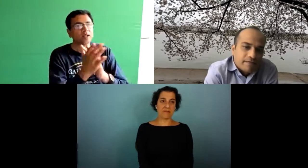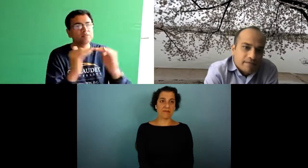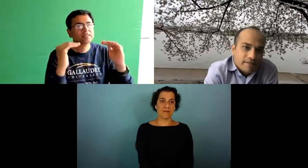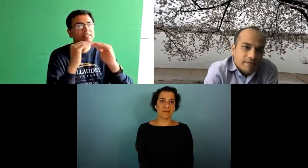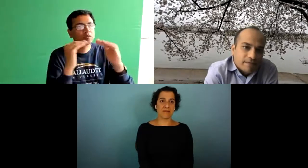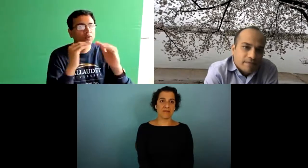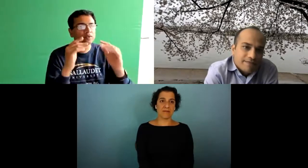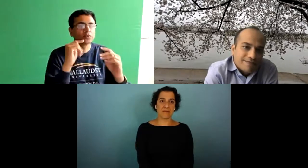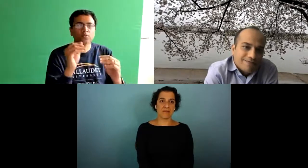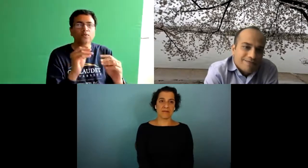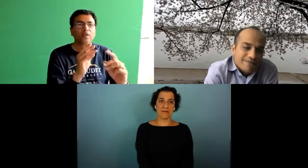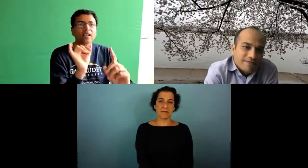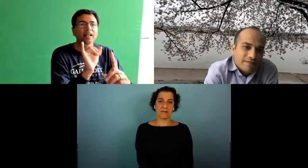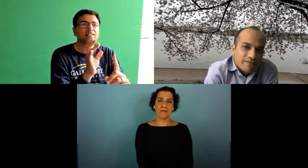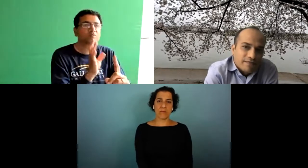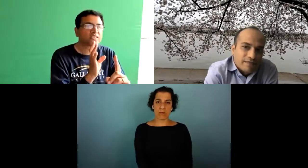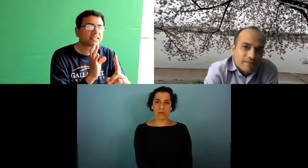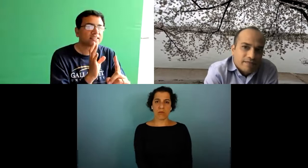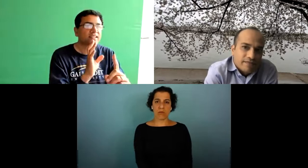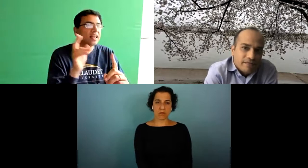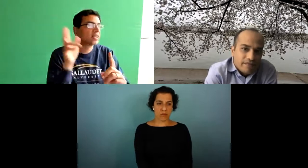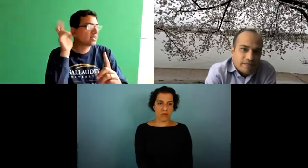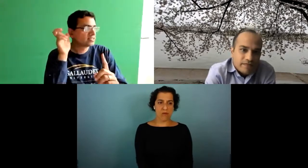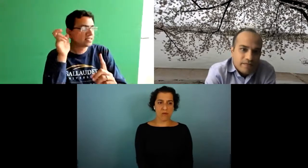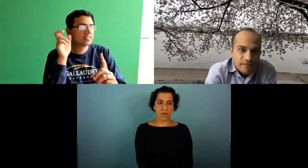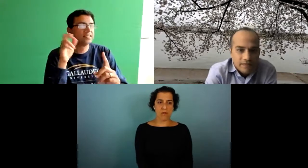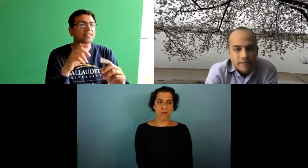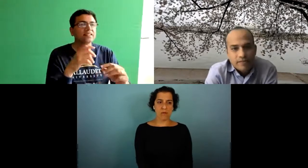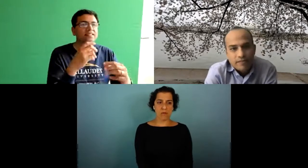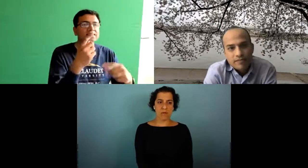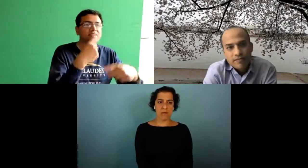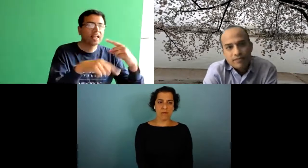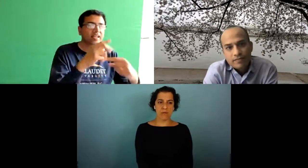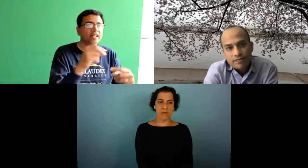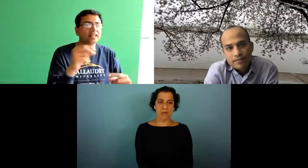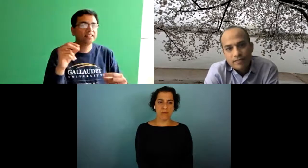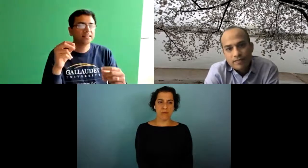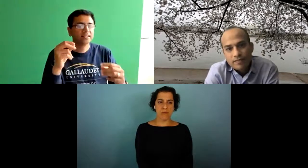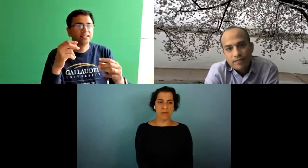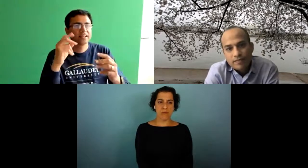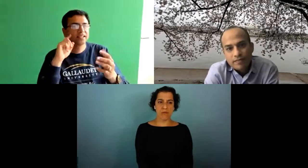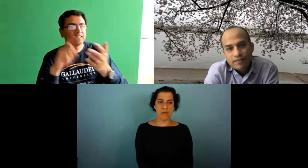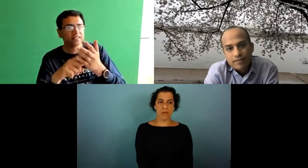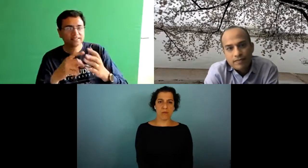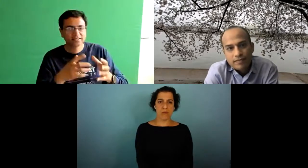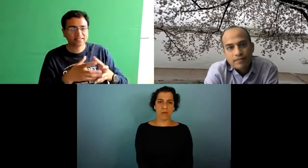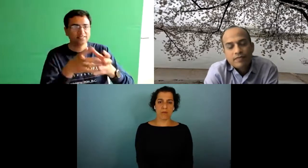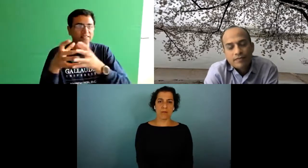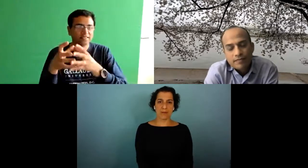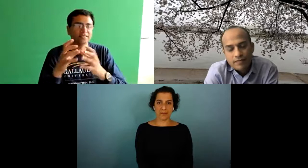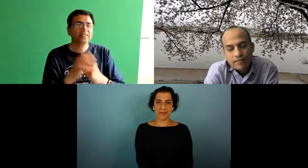then you're free to do whatever you want and the experience becomes more equal to what it's like when you're speaking and listening